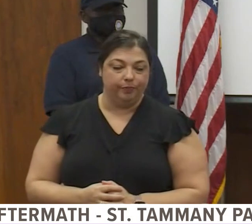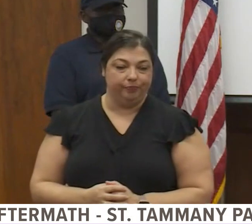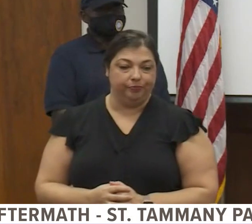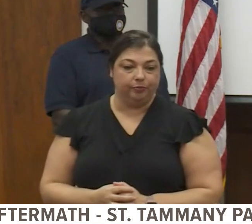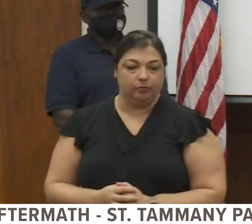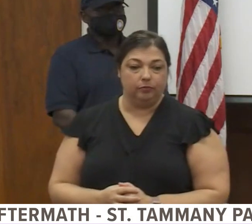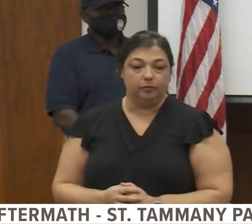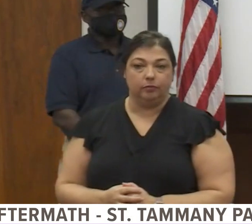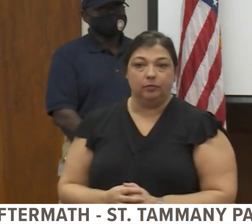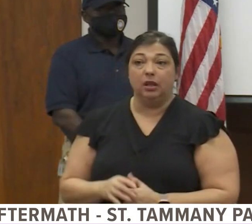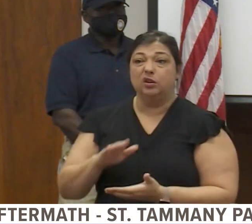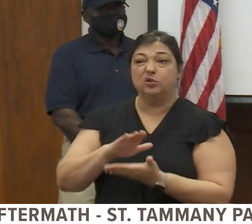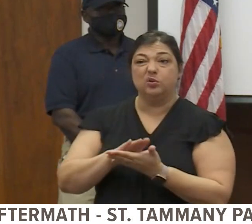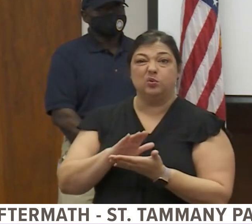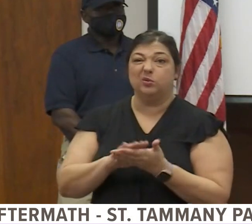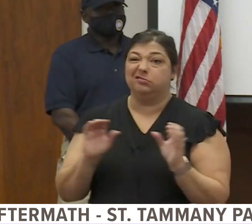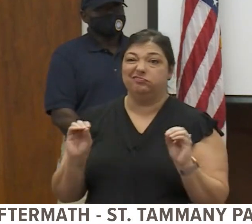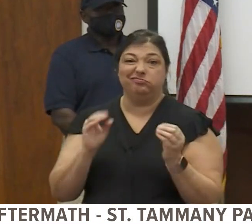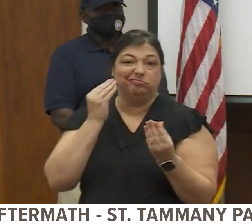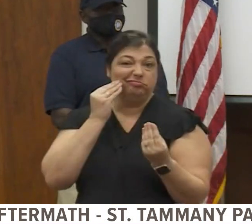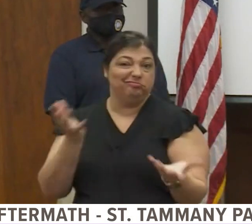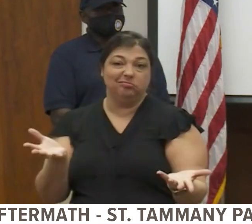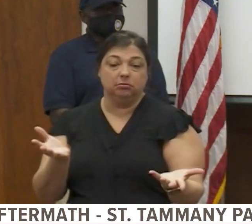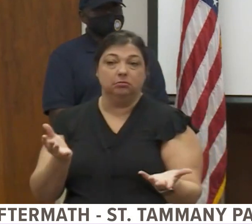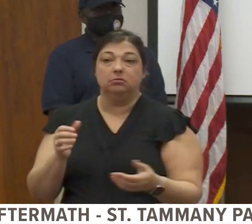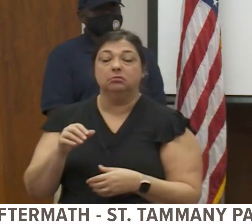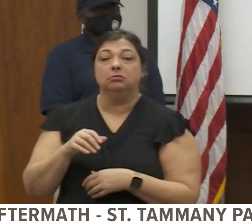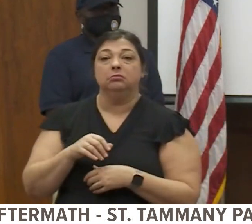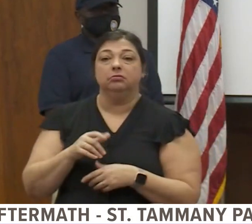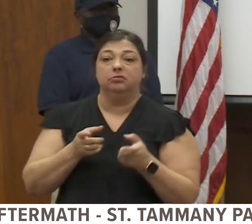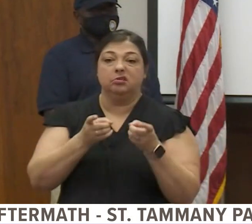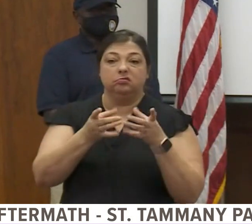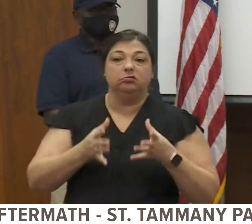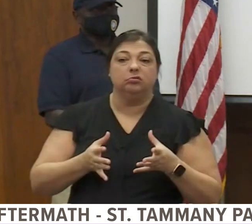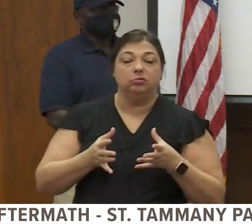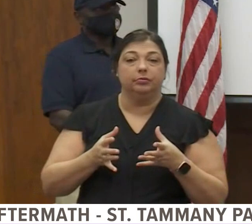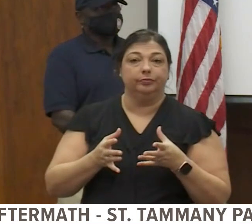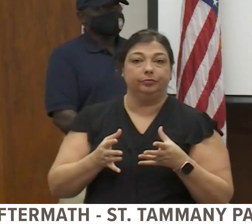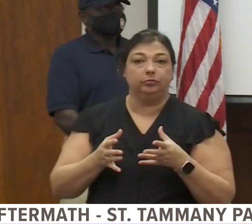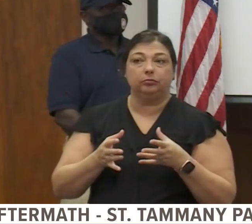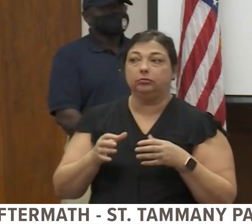No new news about schools, Superintendent Trey Ful-